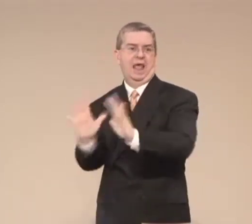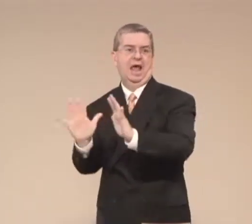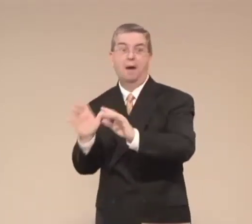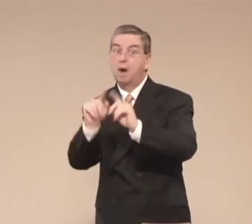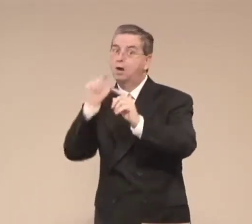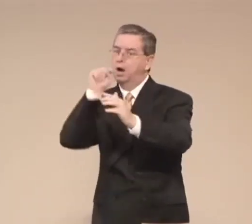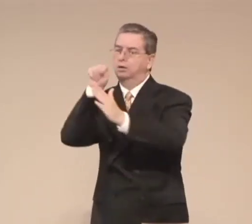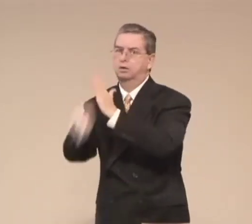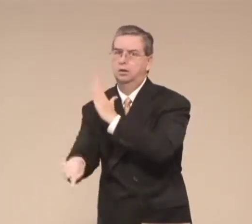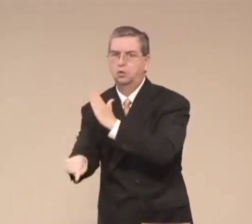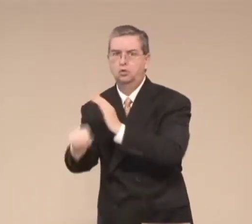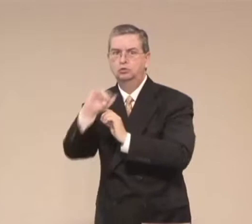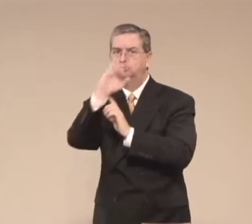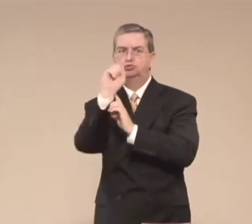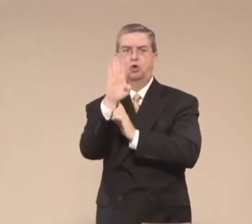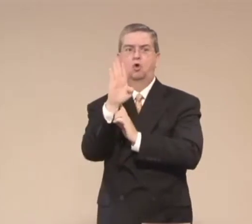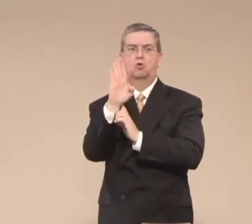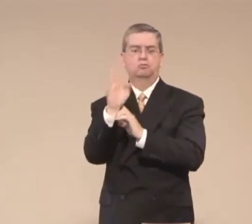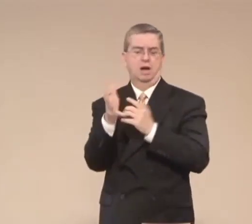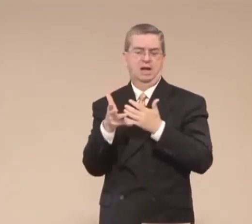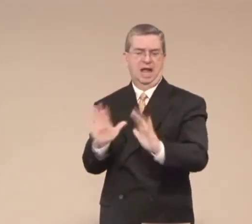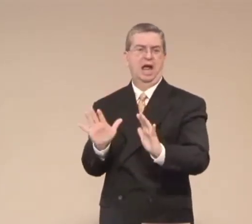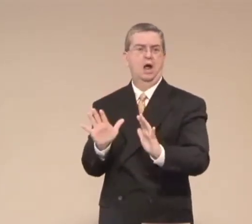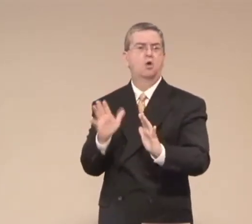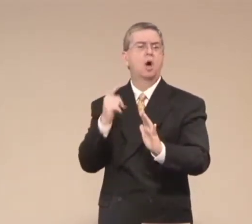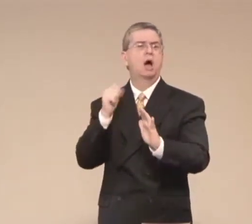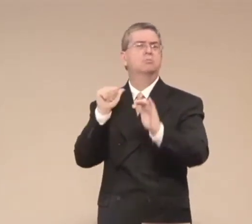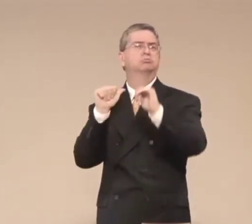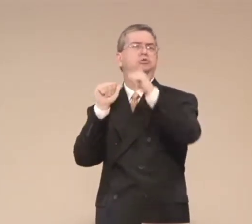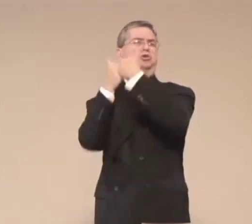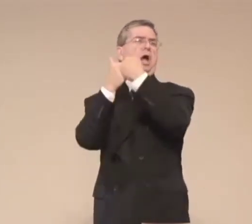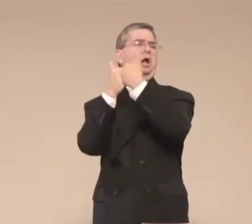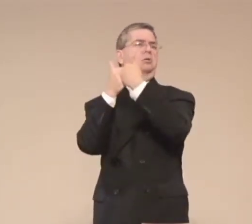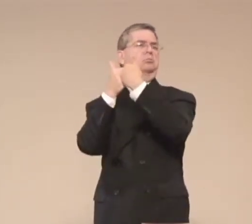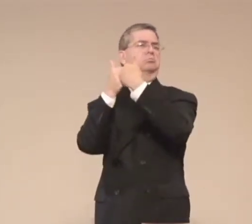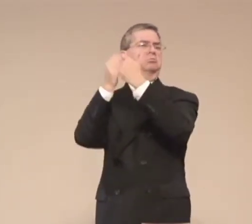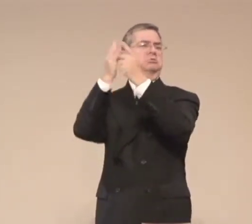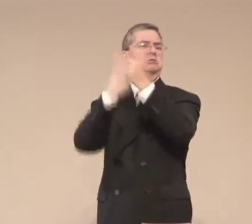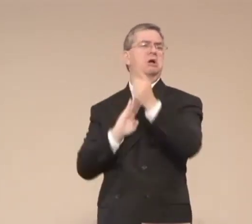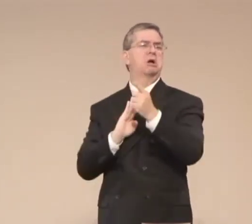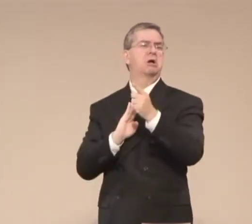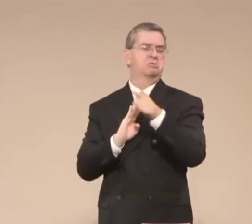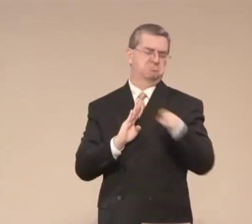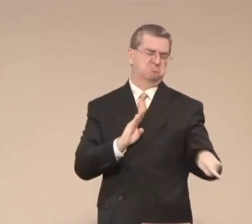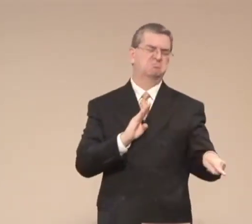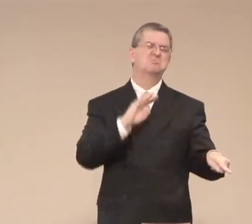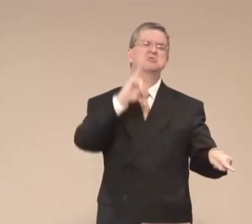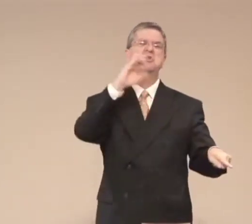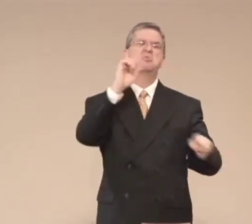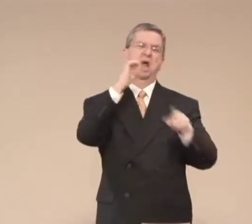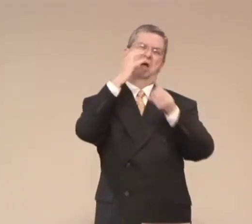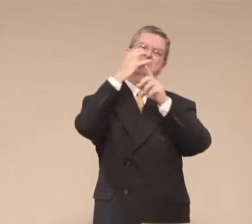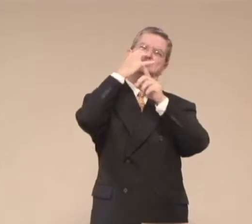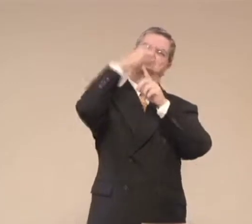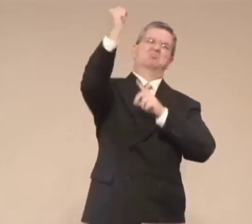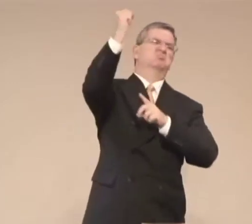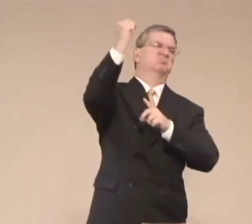But God was allowing Satan to do this. The only thing that God said to this, do not kill my servant Job.